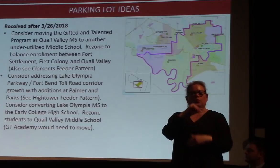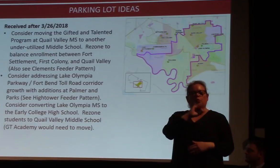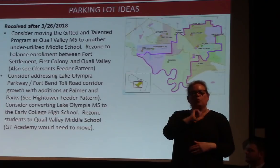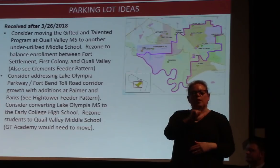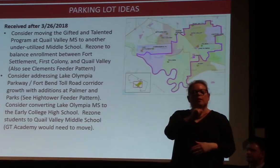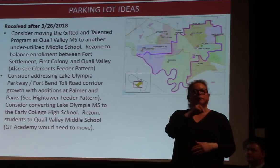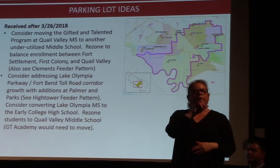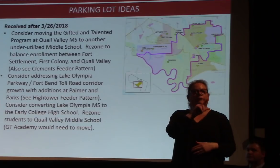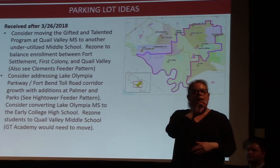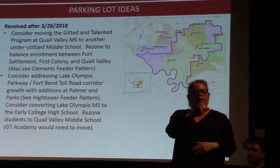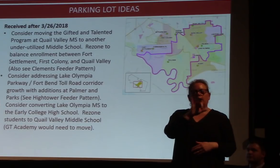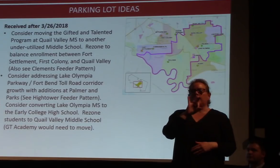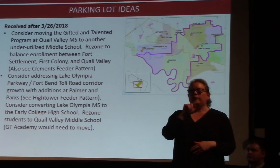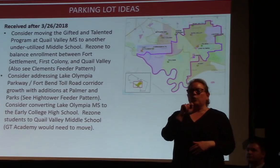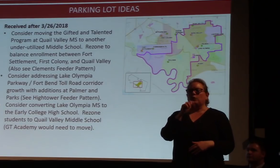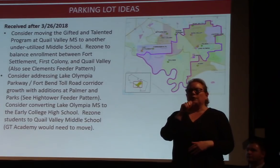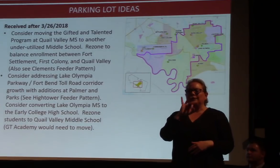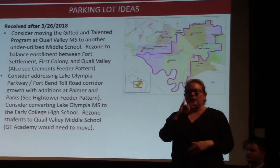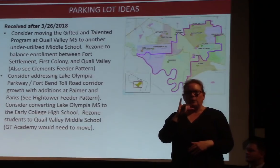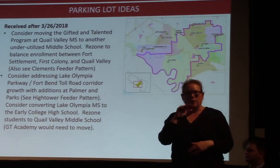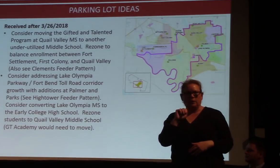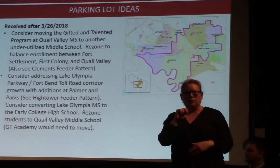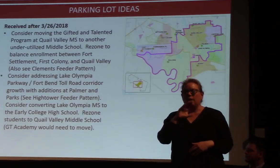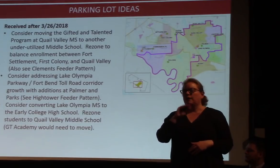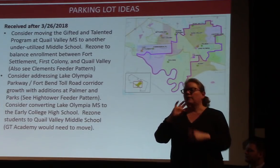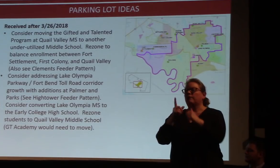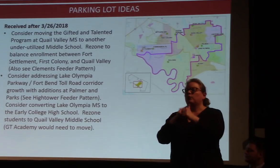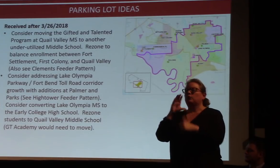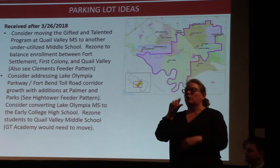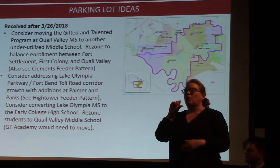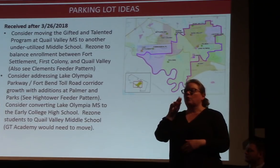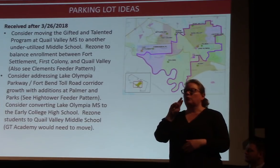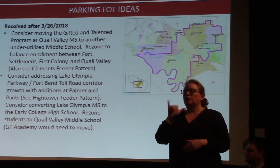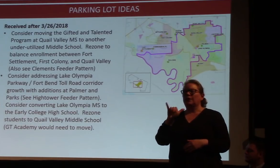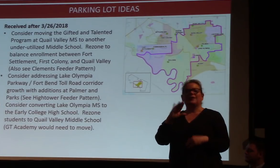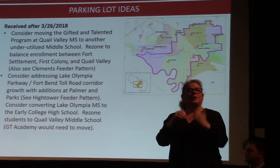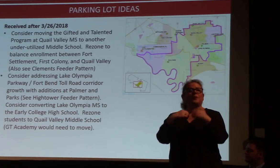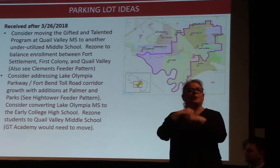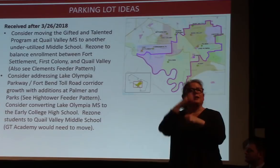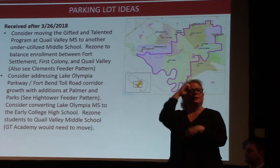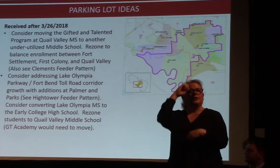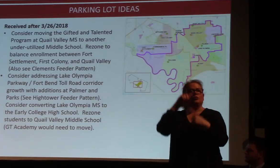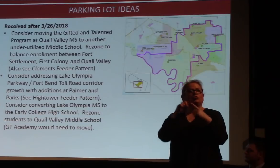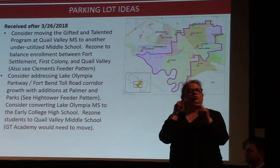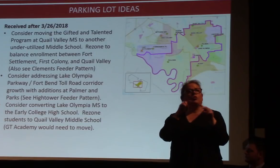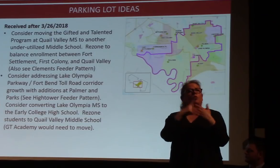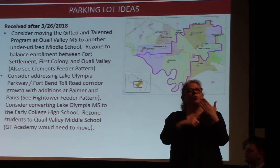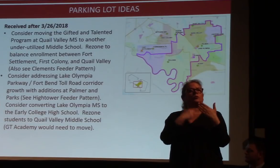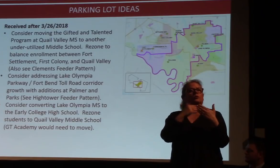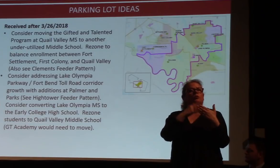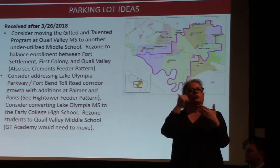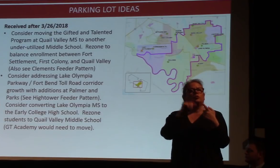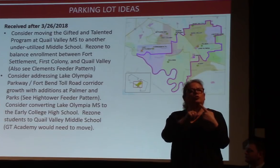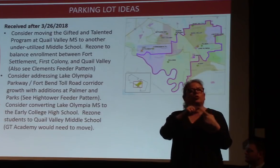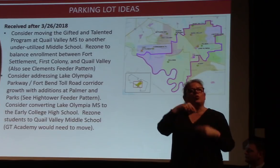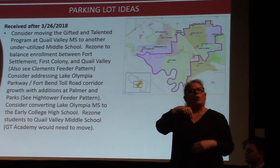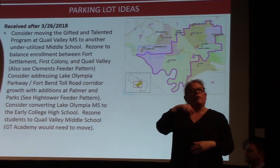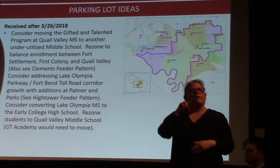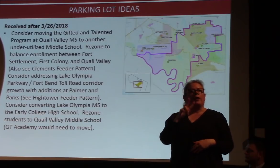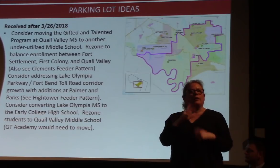Colony, I mean logically it would make sense to look at what's closer to Quail Valley first, and then maybe look at some kind of